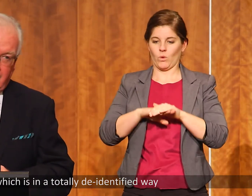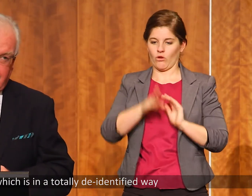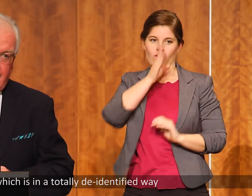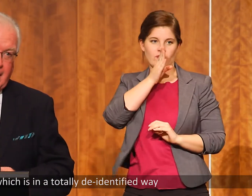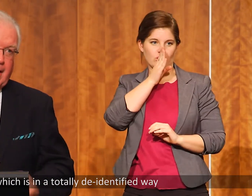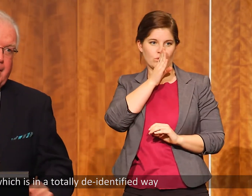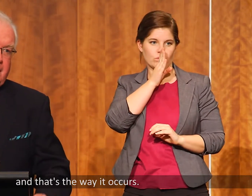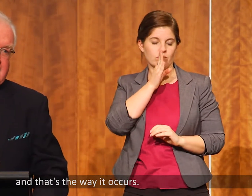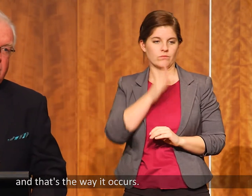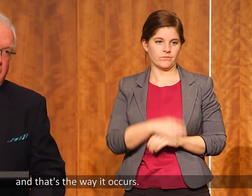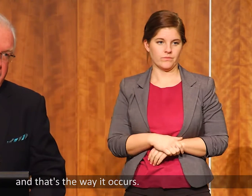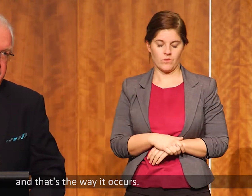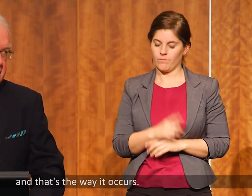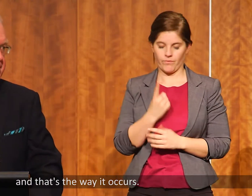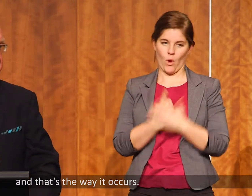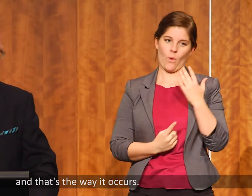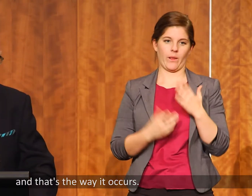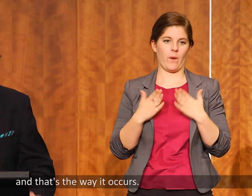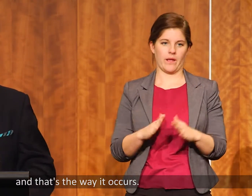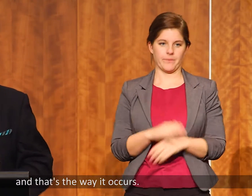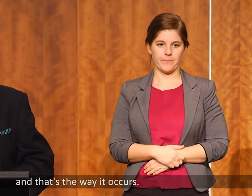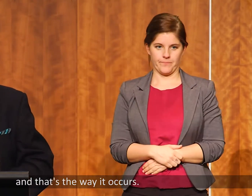way. And that's the way it occurs.